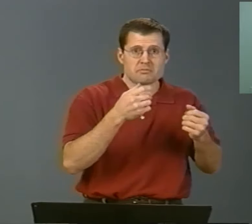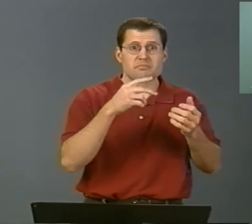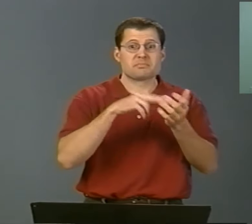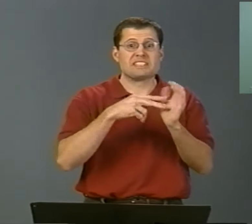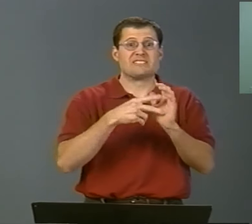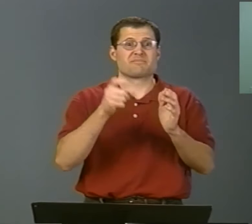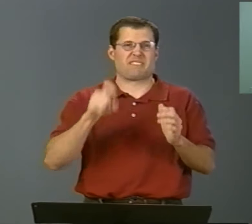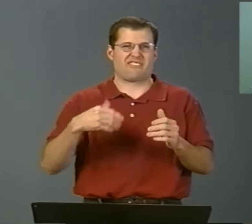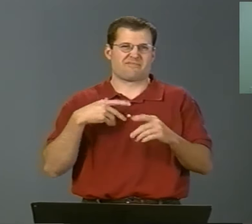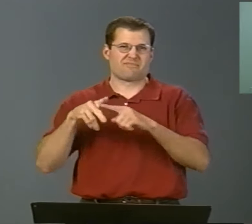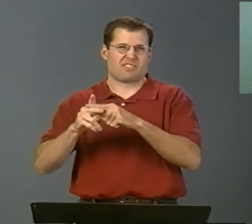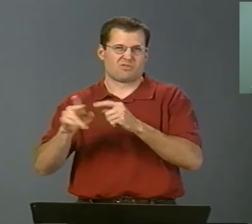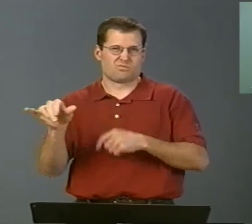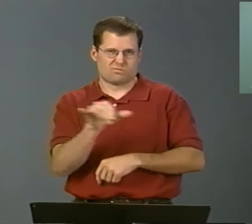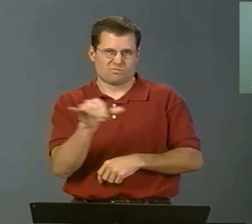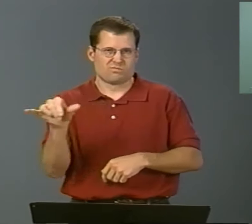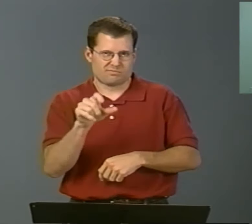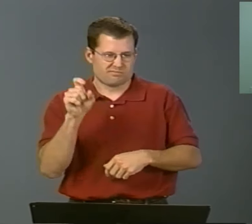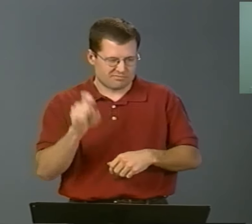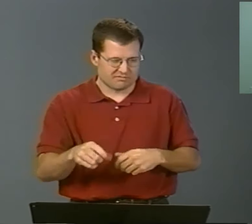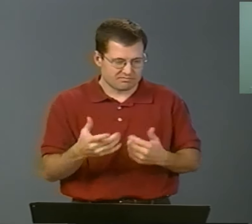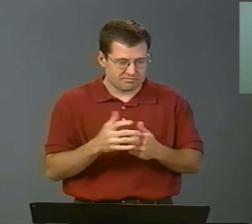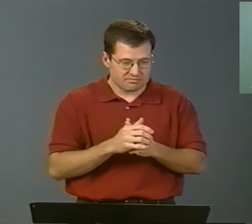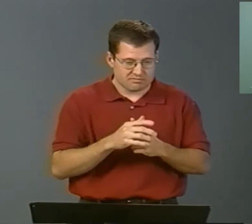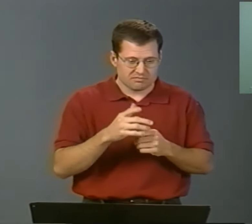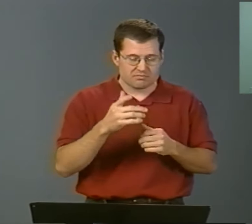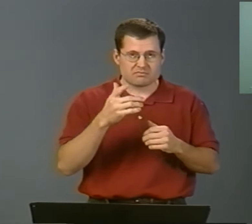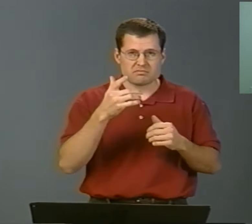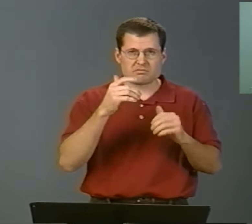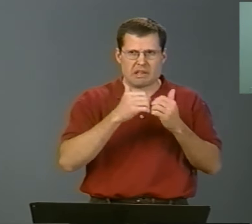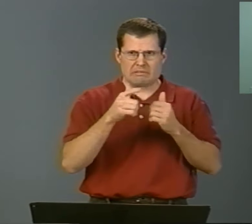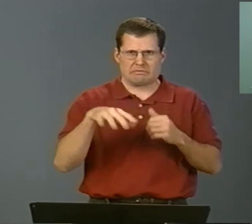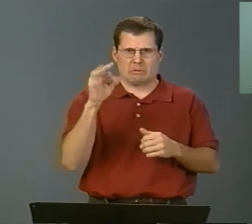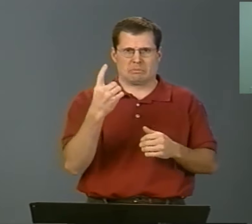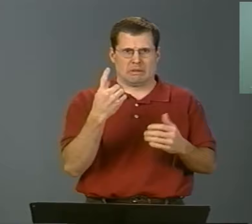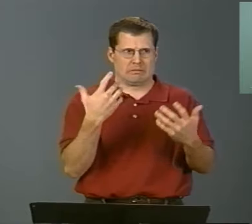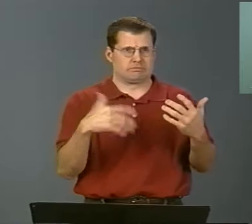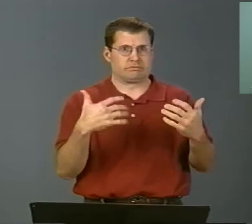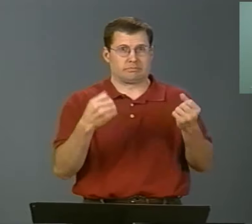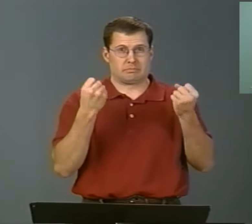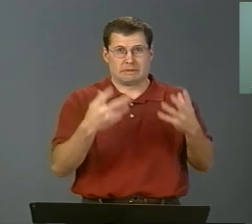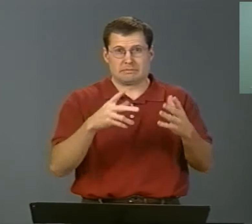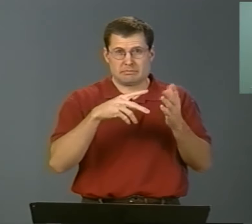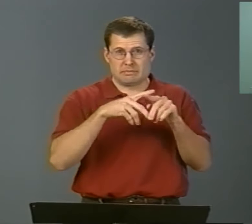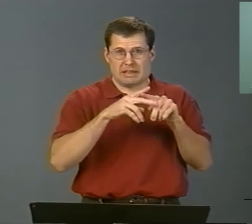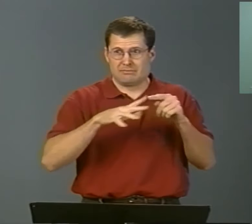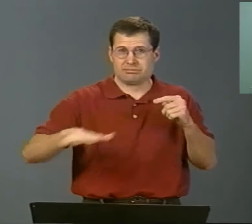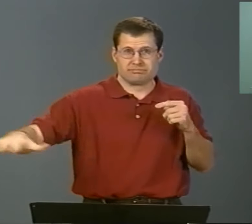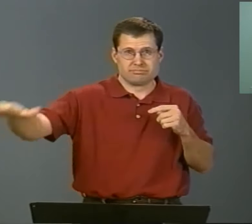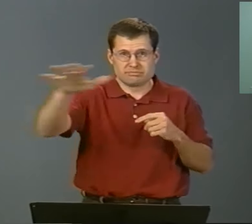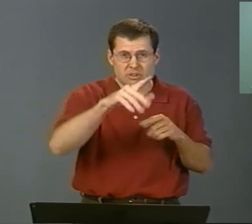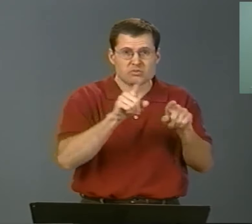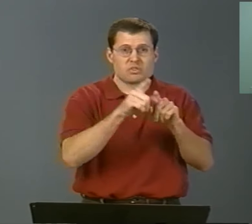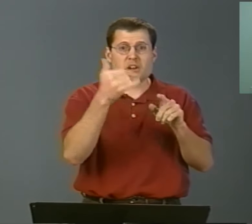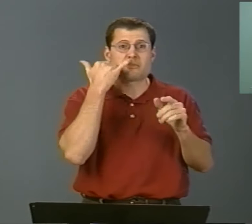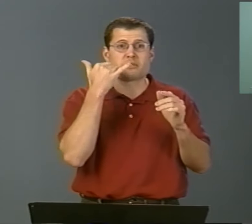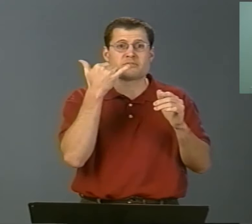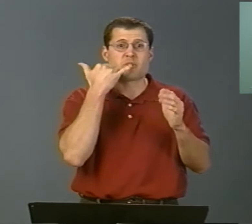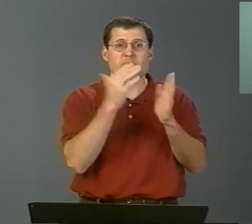So, So, maybe some of you have a car and, you know, there's so many